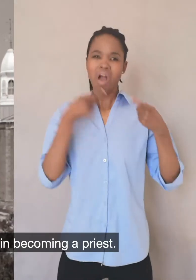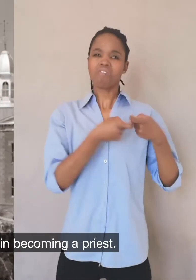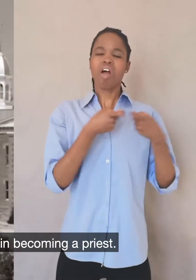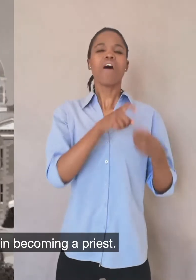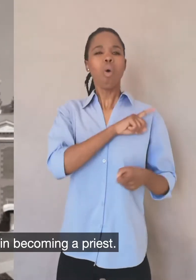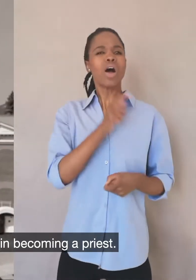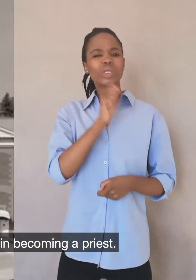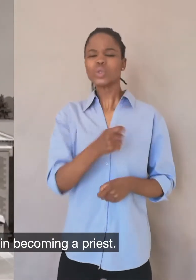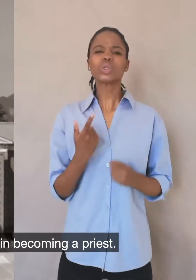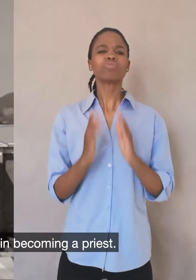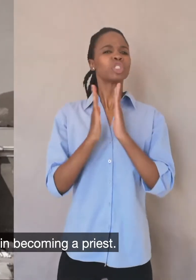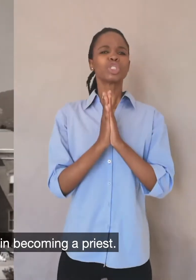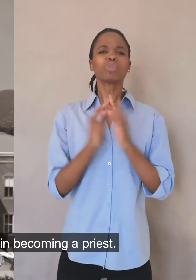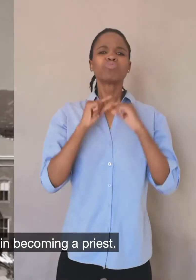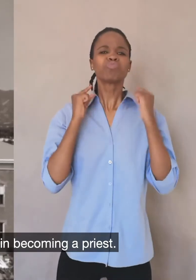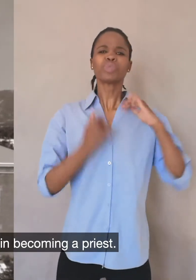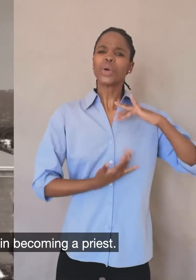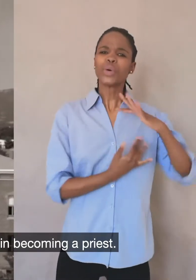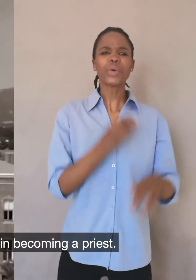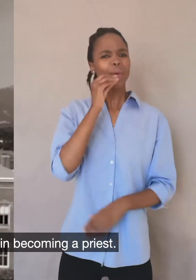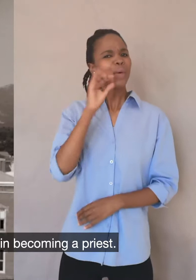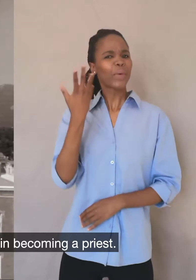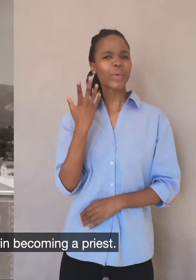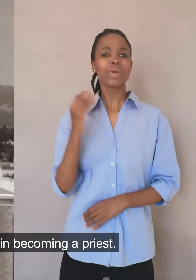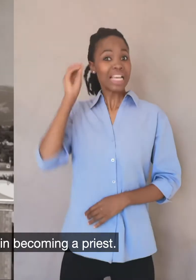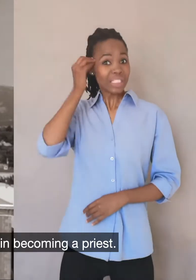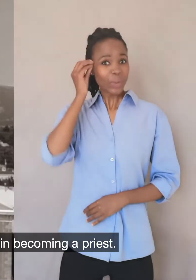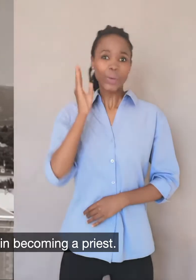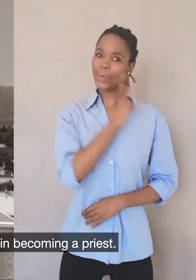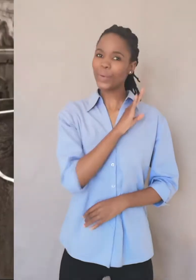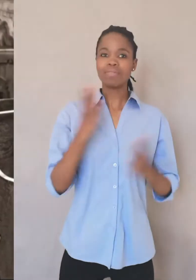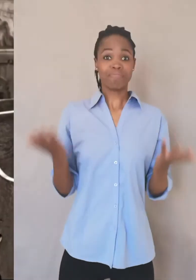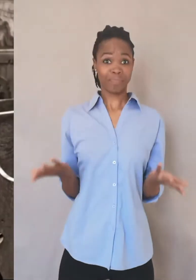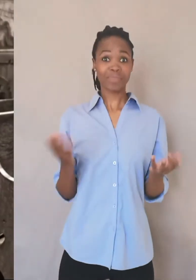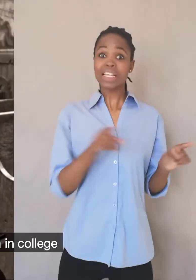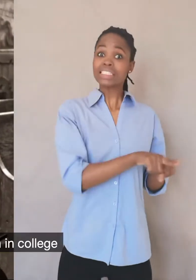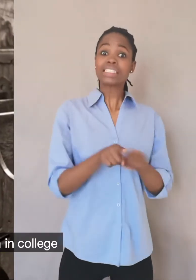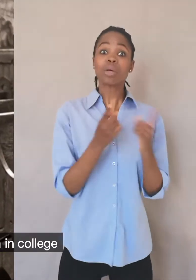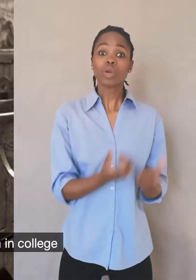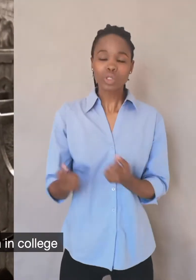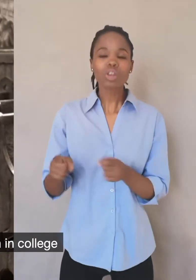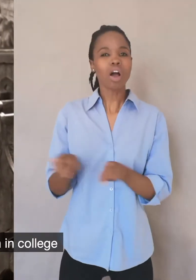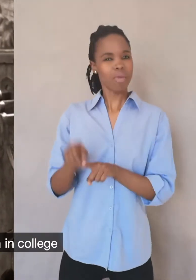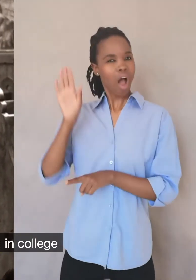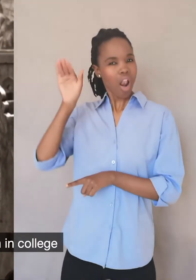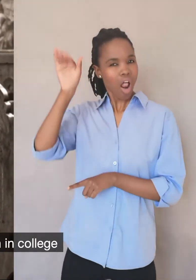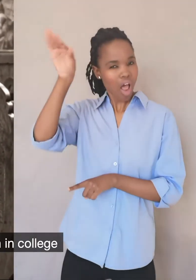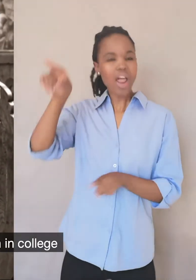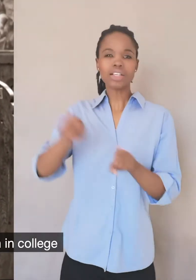really wasn't interested in going into becoming a priest. And it was only later in college,